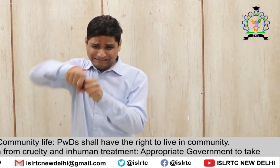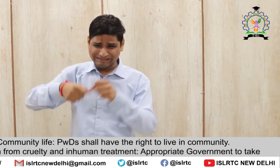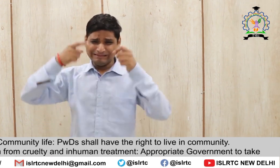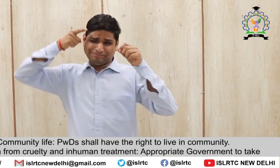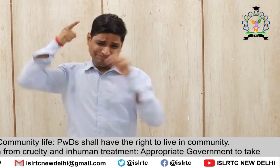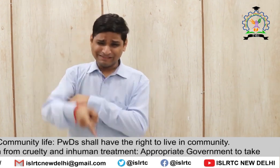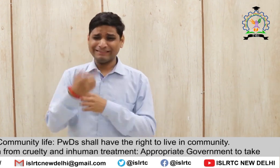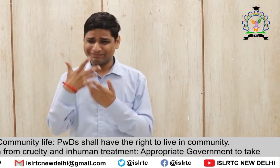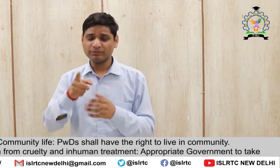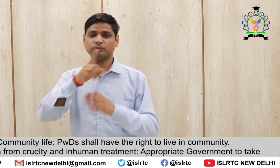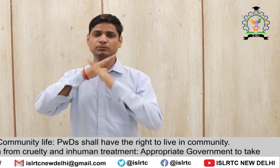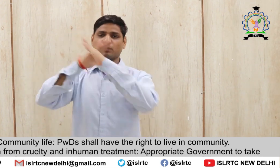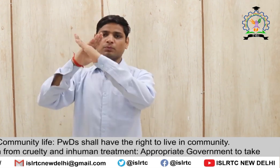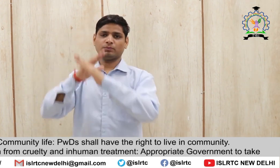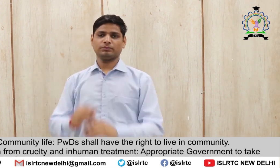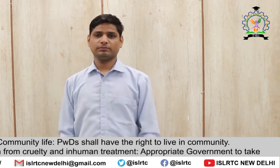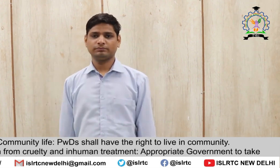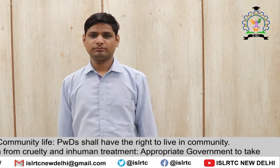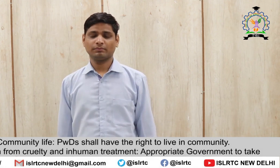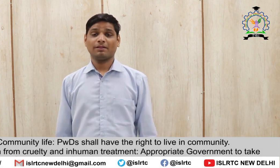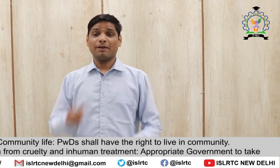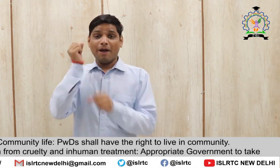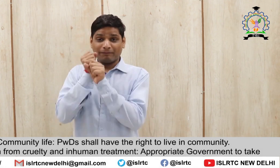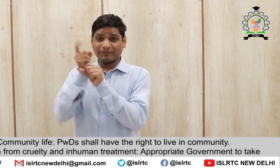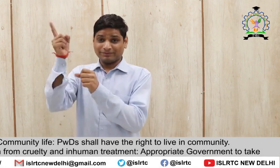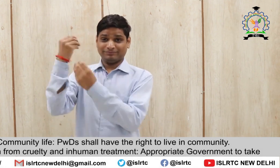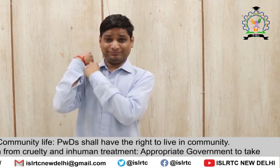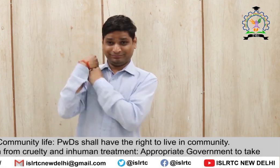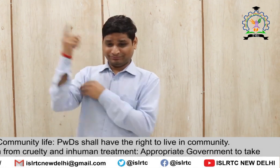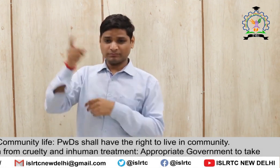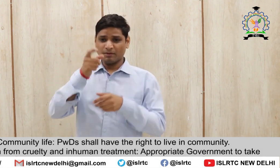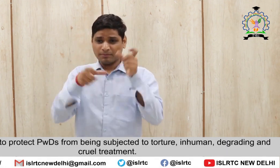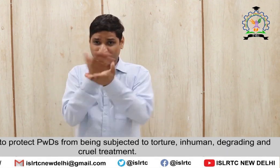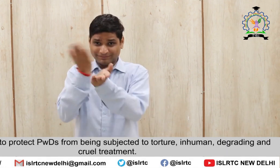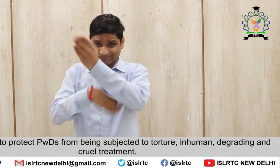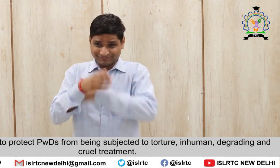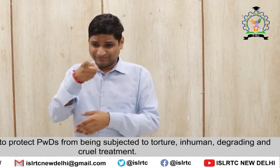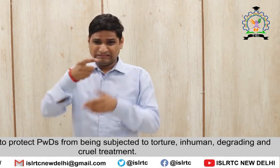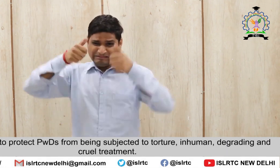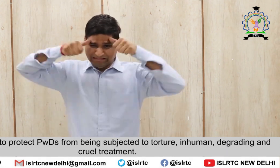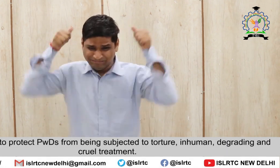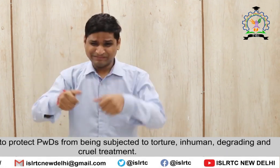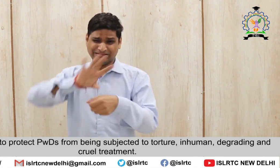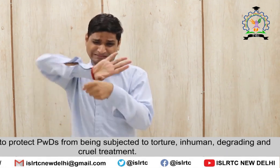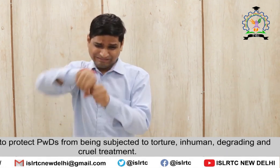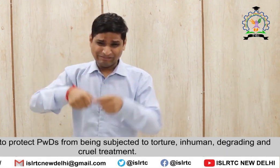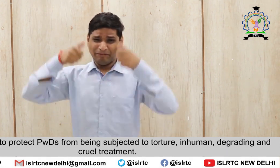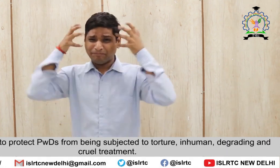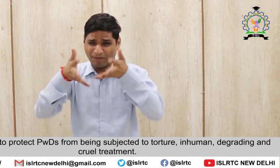from cruelty and inhuman treatment 4. Appropriate government to take measures to protect PWDs from being subjected to